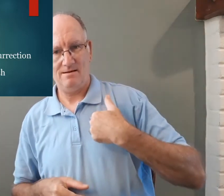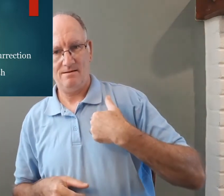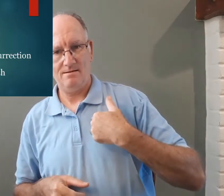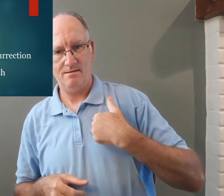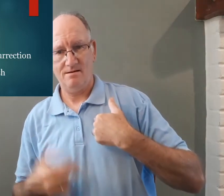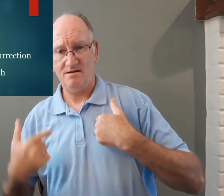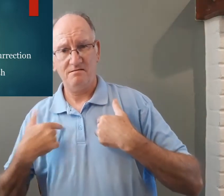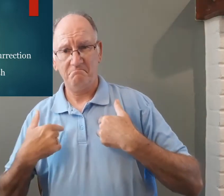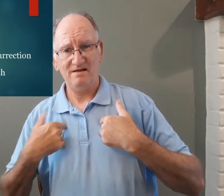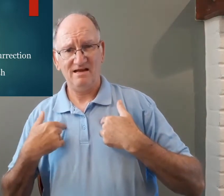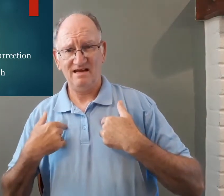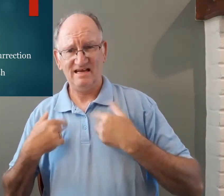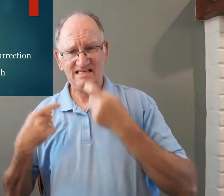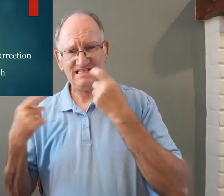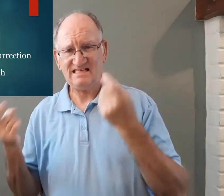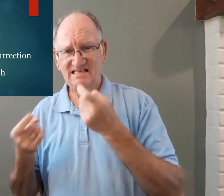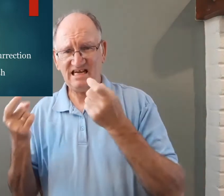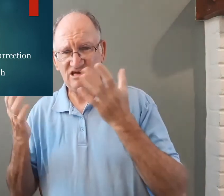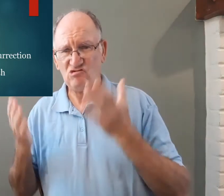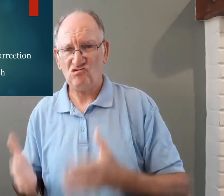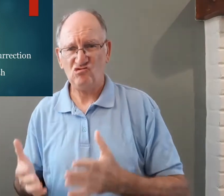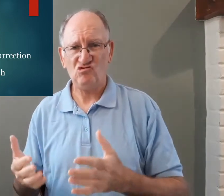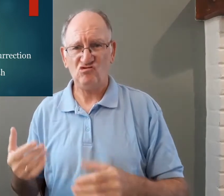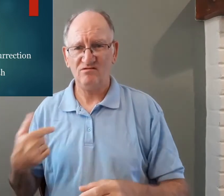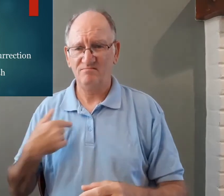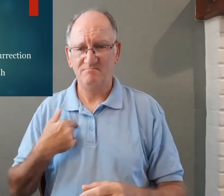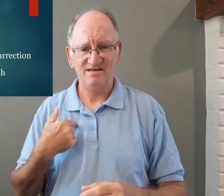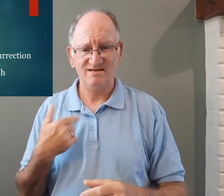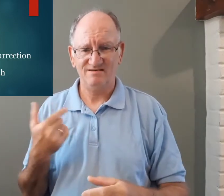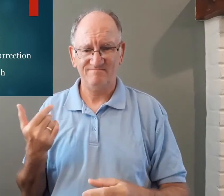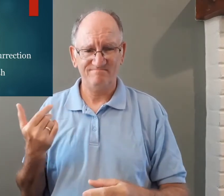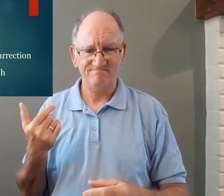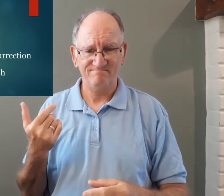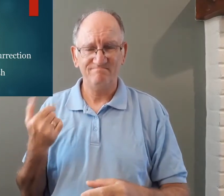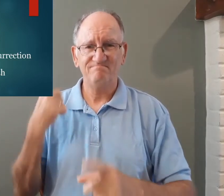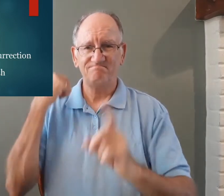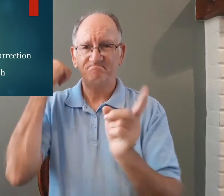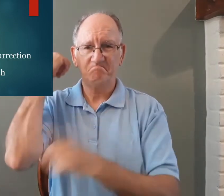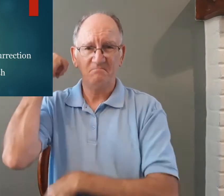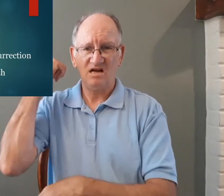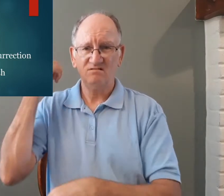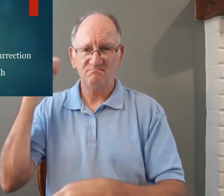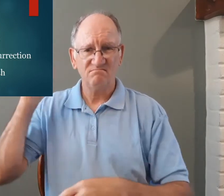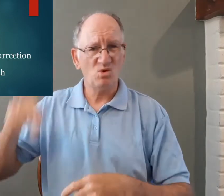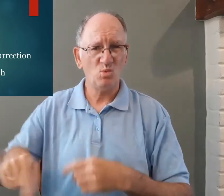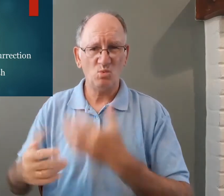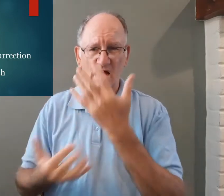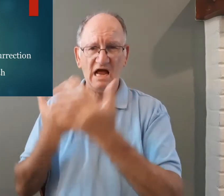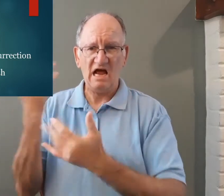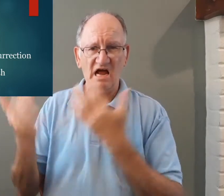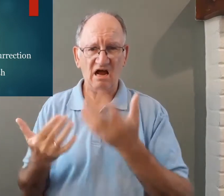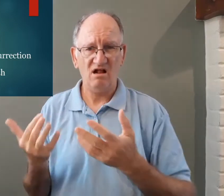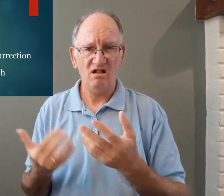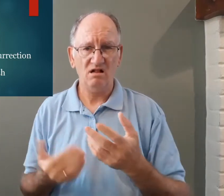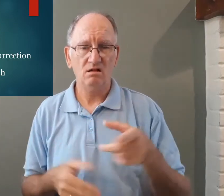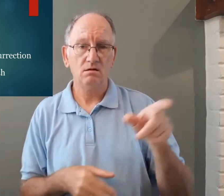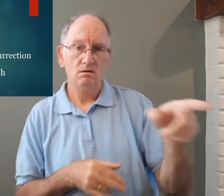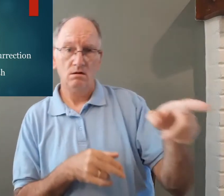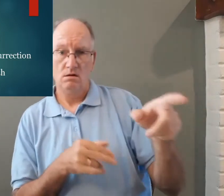rose again he did that so that we were able to be saved I'm a sinner and I'm punished to go to hell